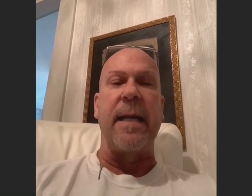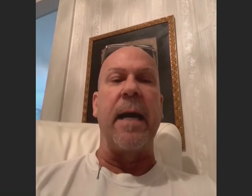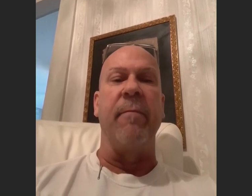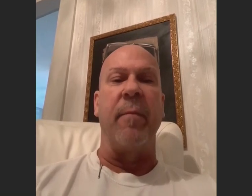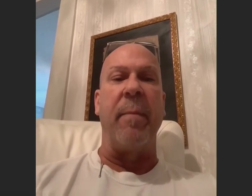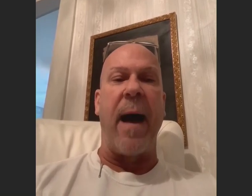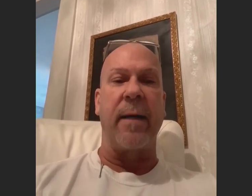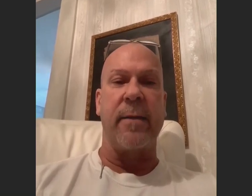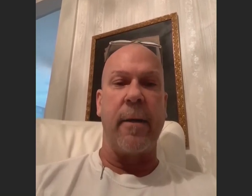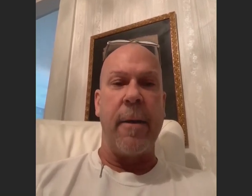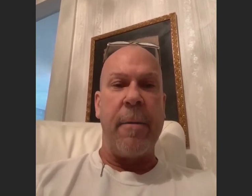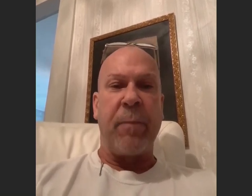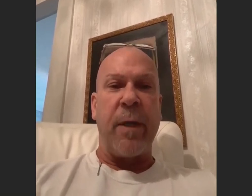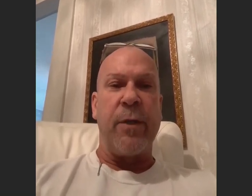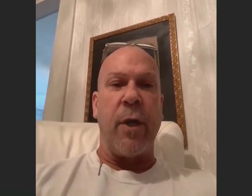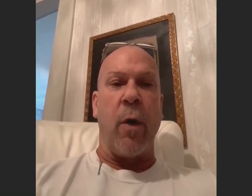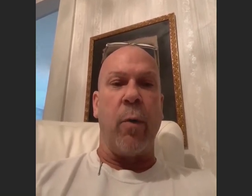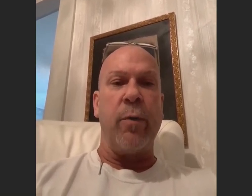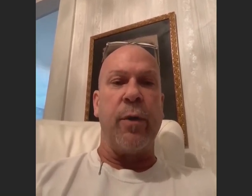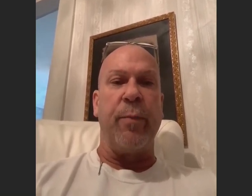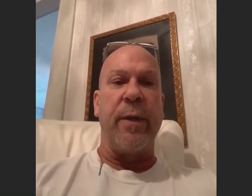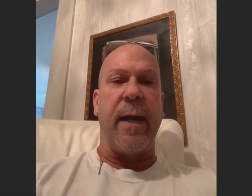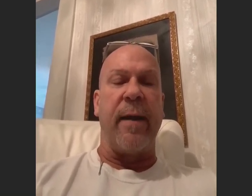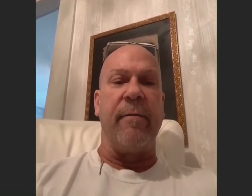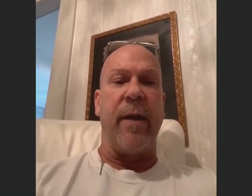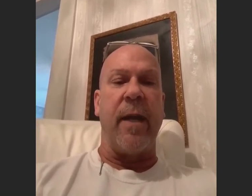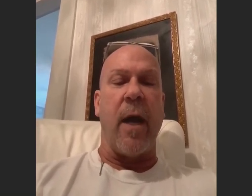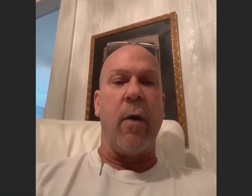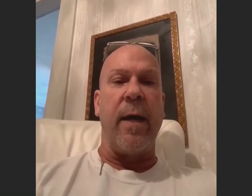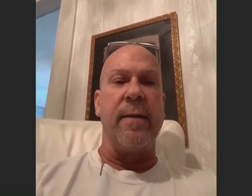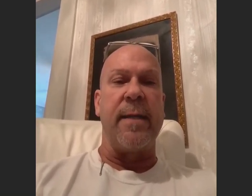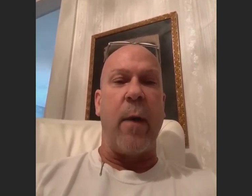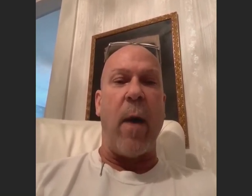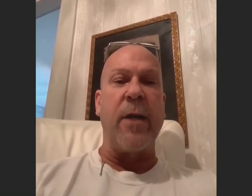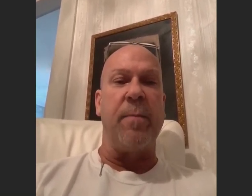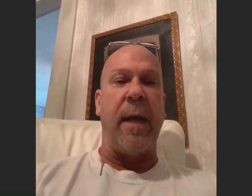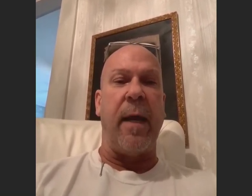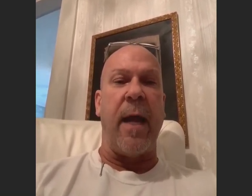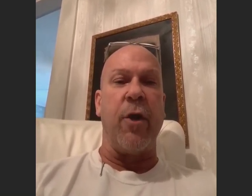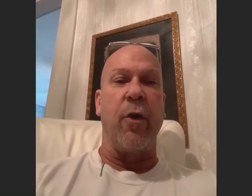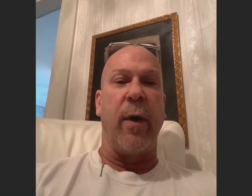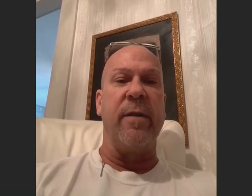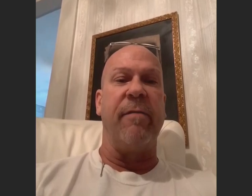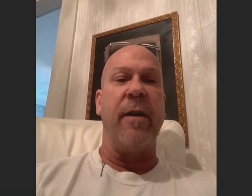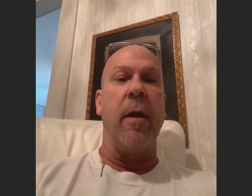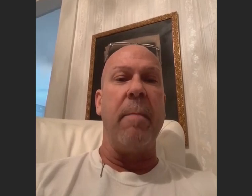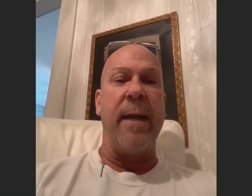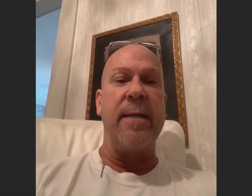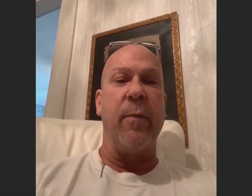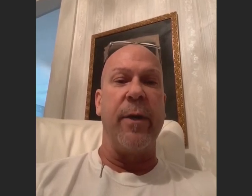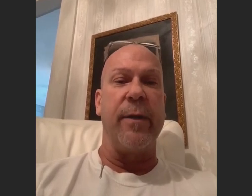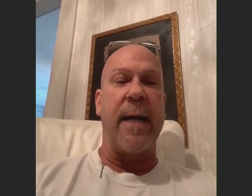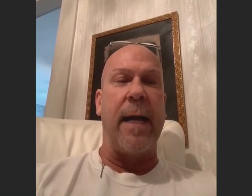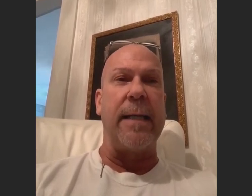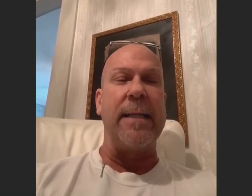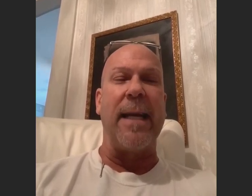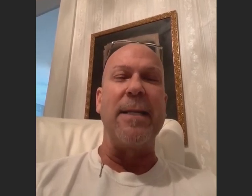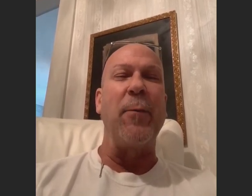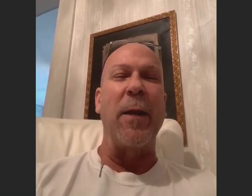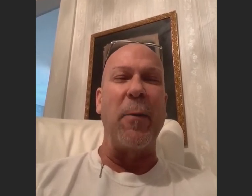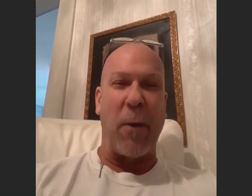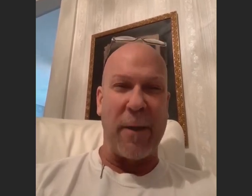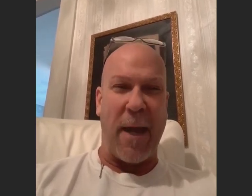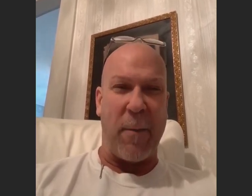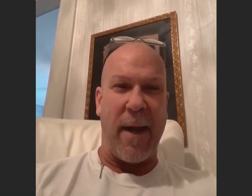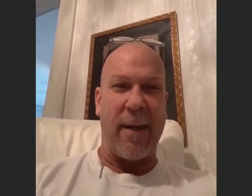that doesn't come from a box. So to put that on a video and say, watch me and you're going to feel amazing when you're done,